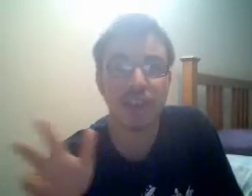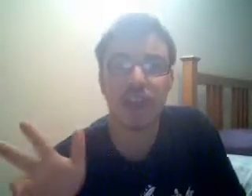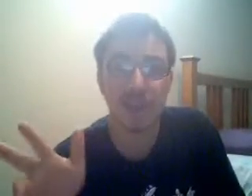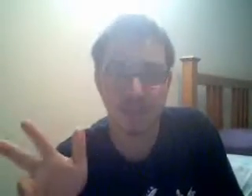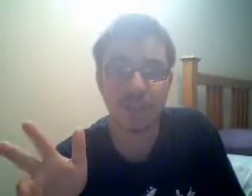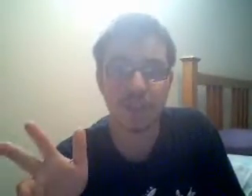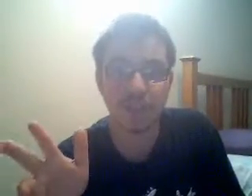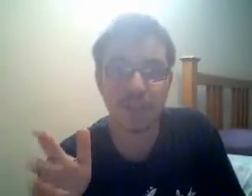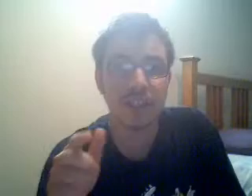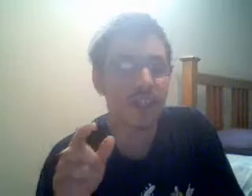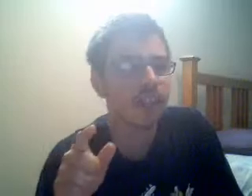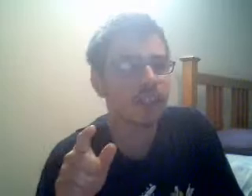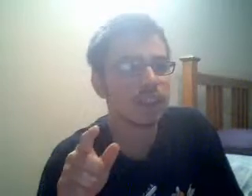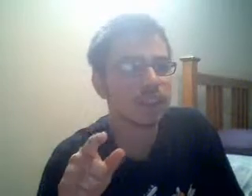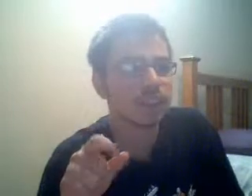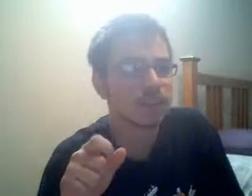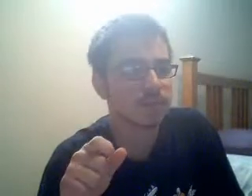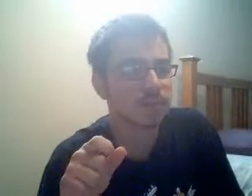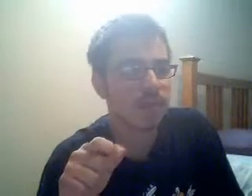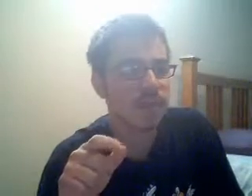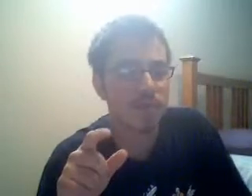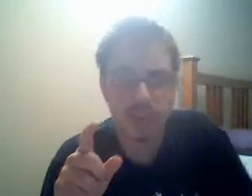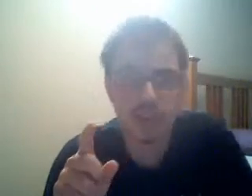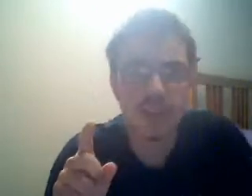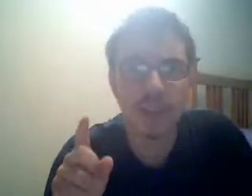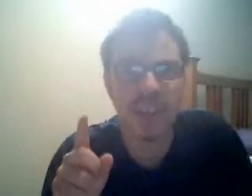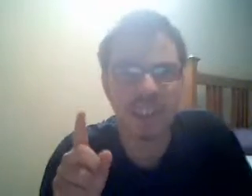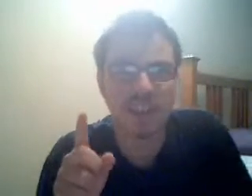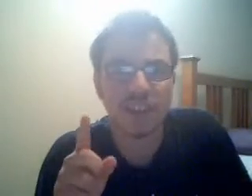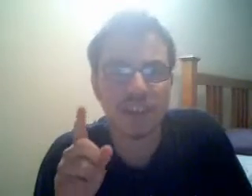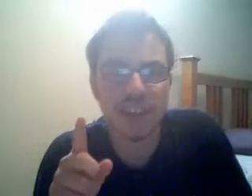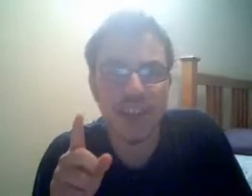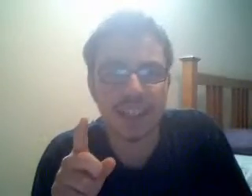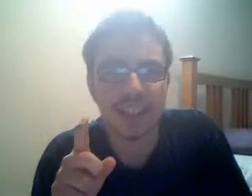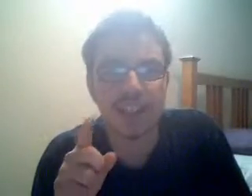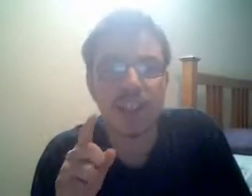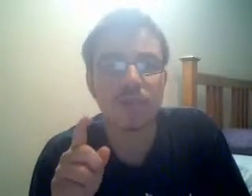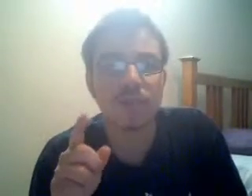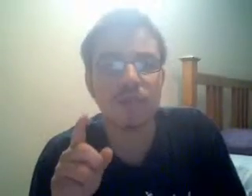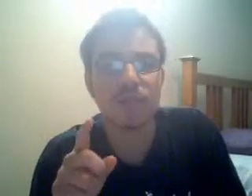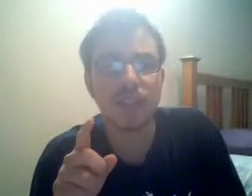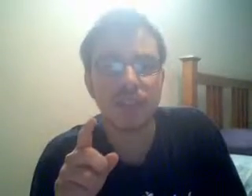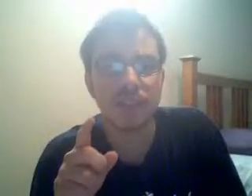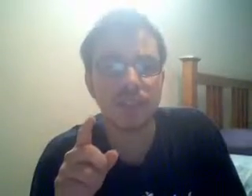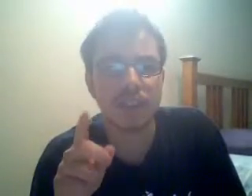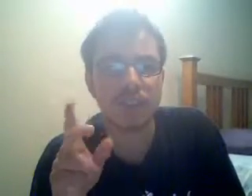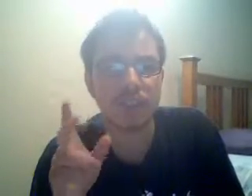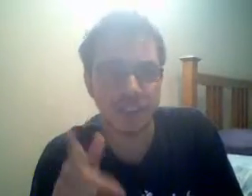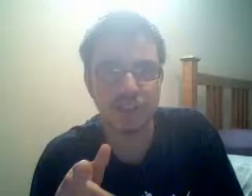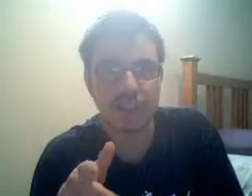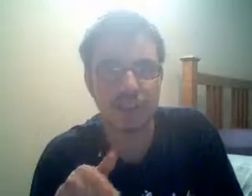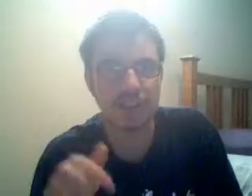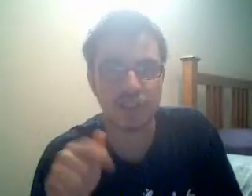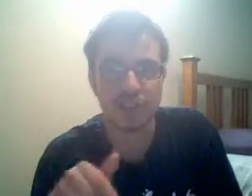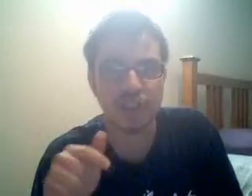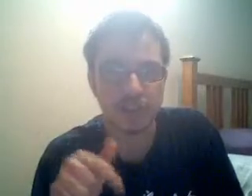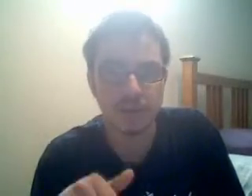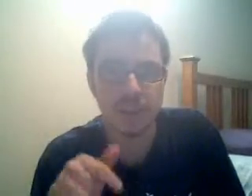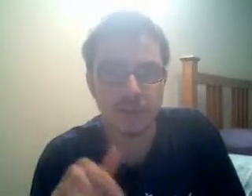Live. And... I'm also gonna make SLR Reacts. Where you guys send me requests on Super Luigi